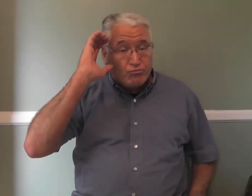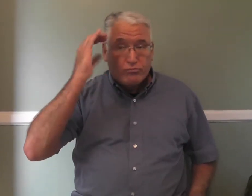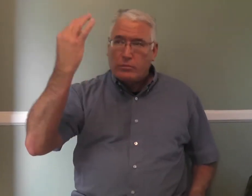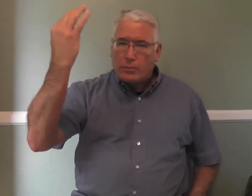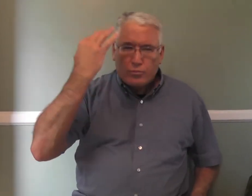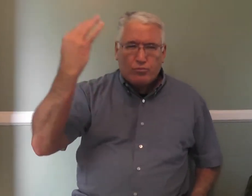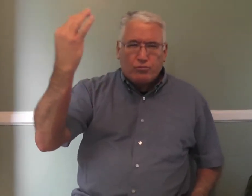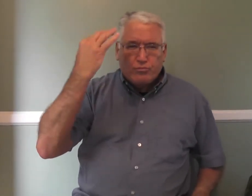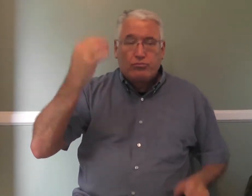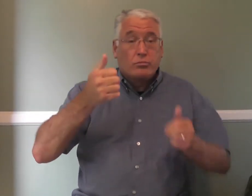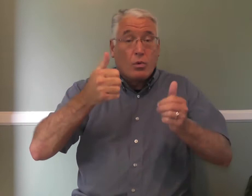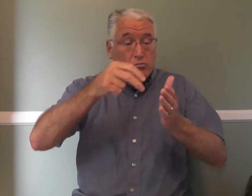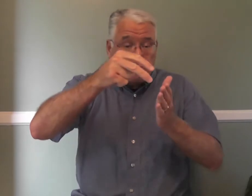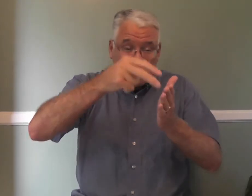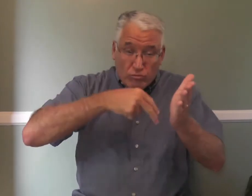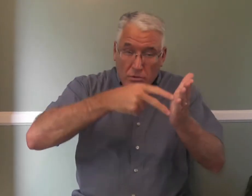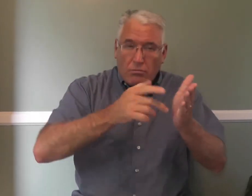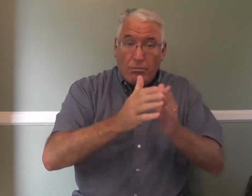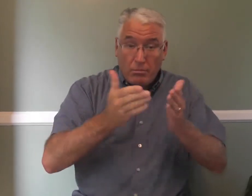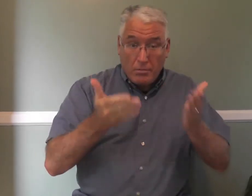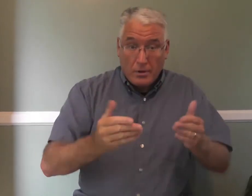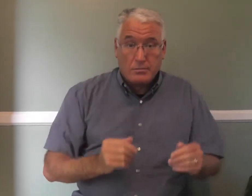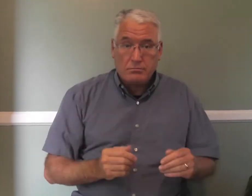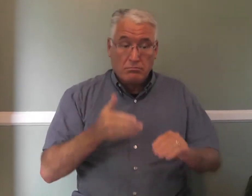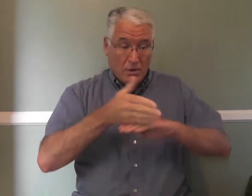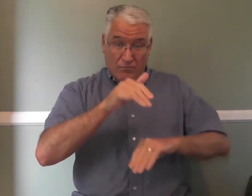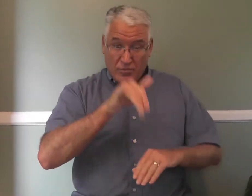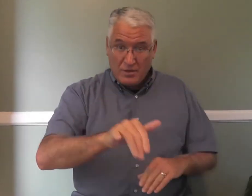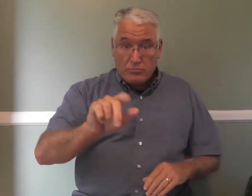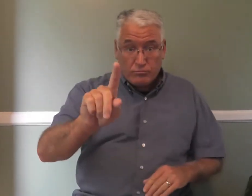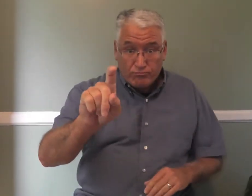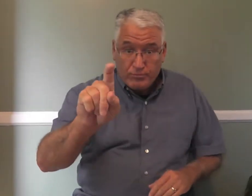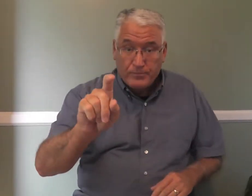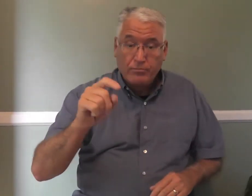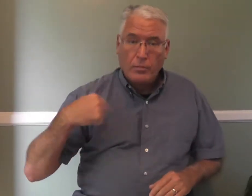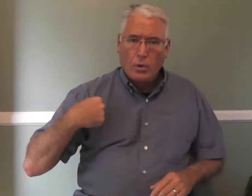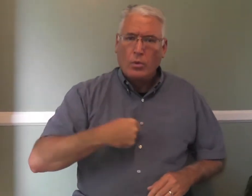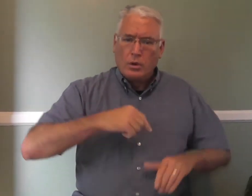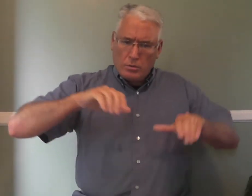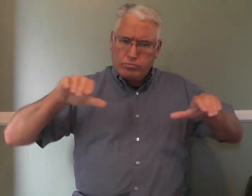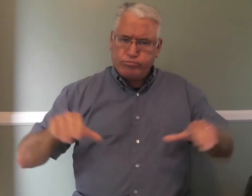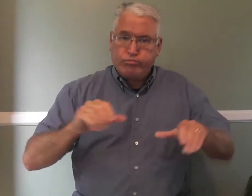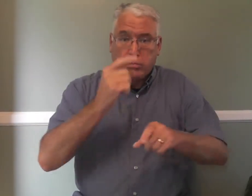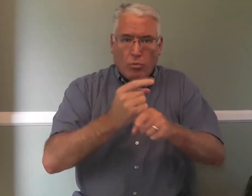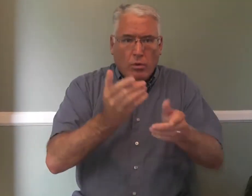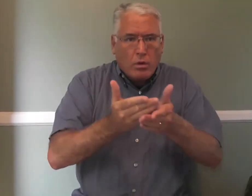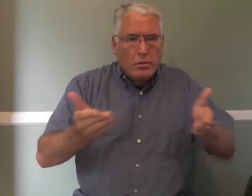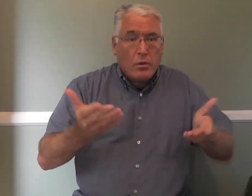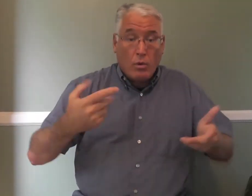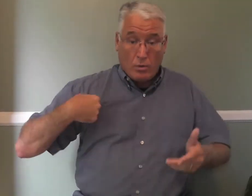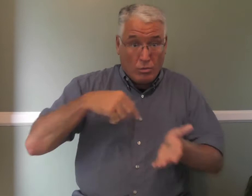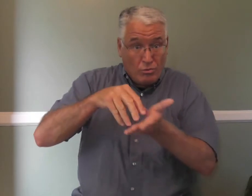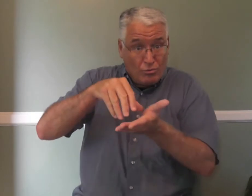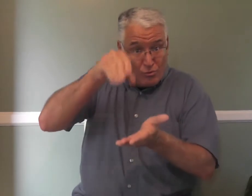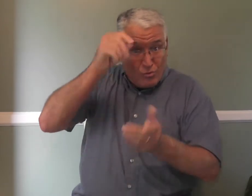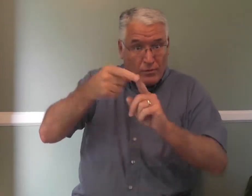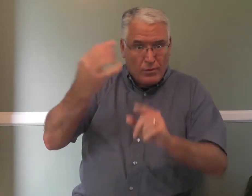We hear the preaching of the word or read the Bible, and after that, question, do we do the right things